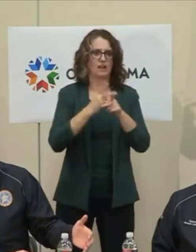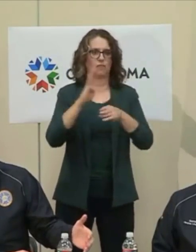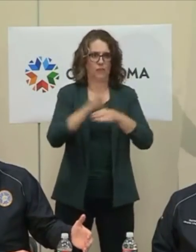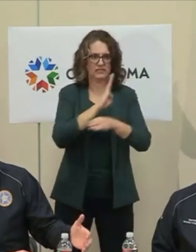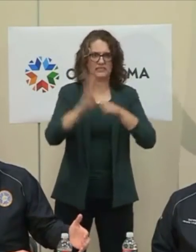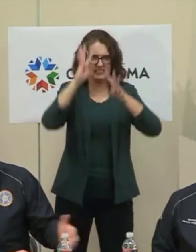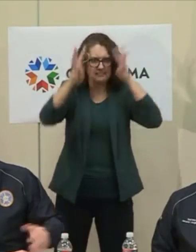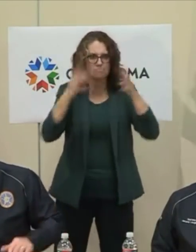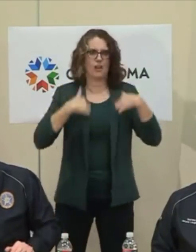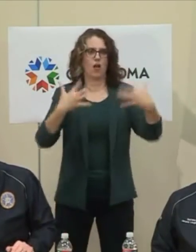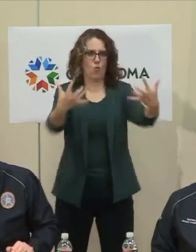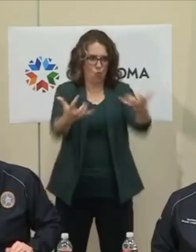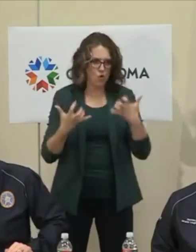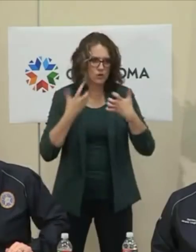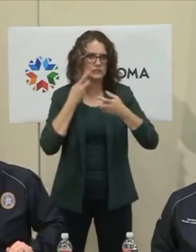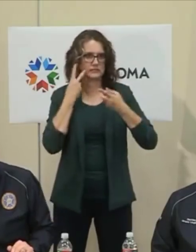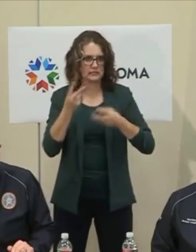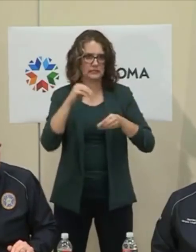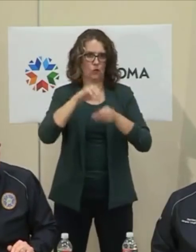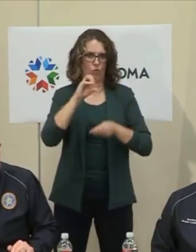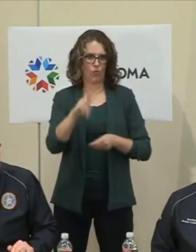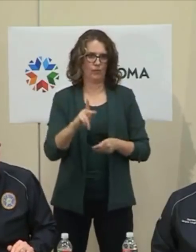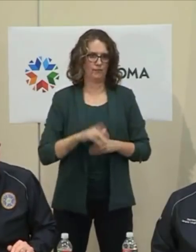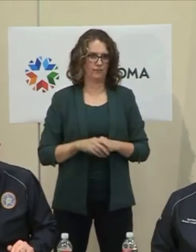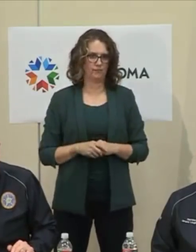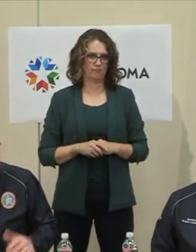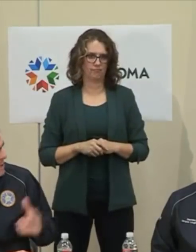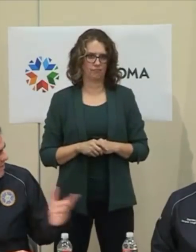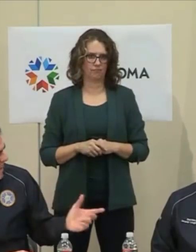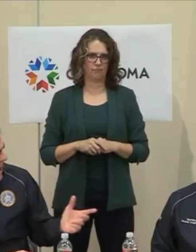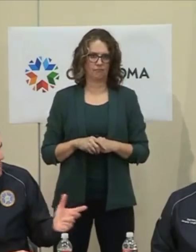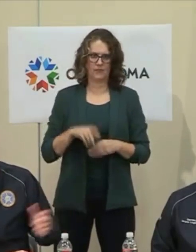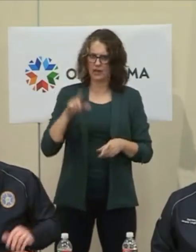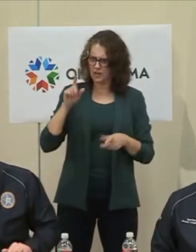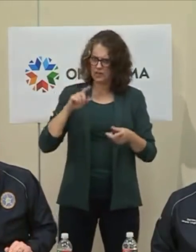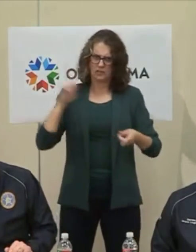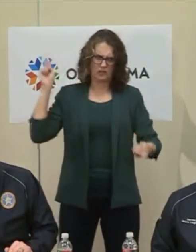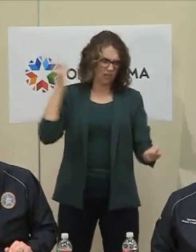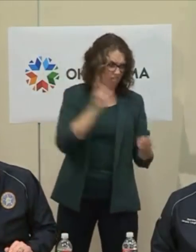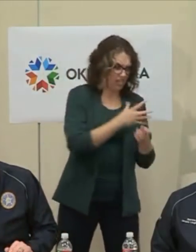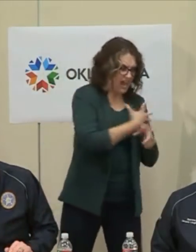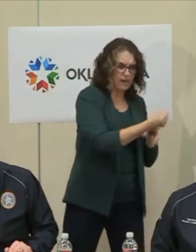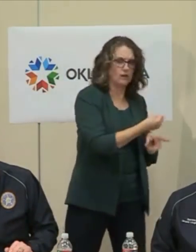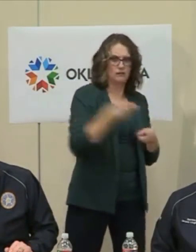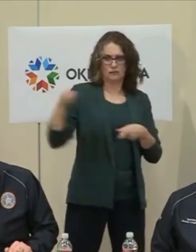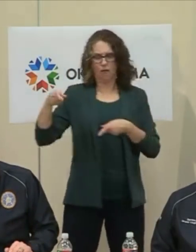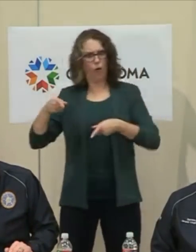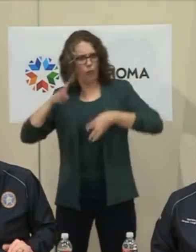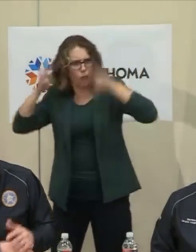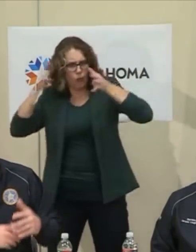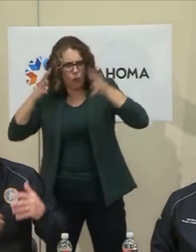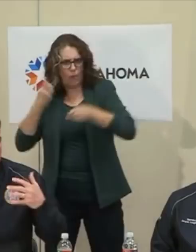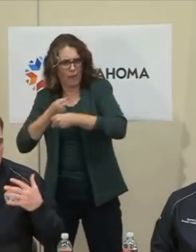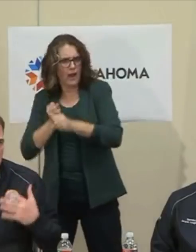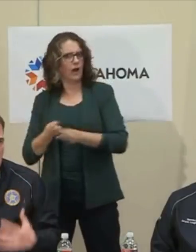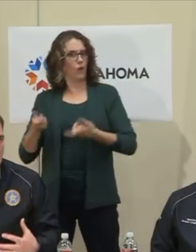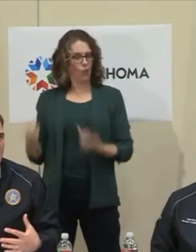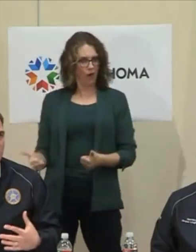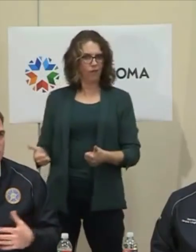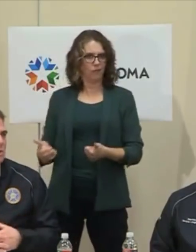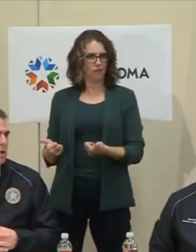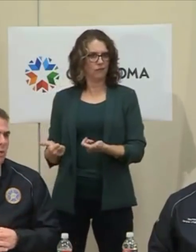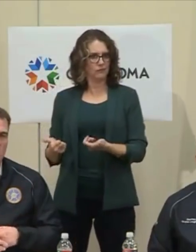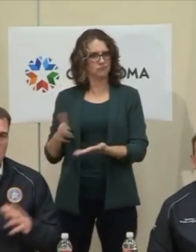continues to be disrupted in the future. And so that's the masks that we're talking about. That's the protective